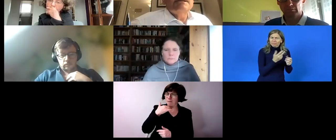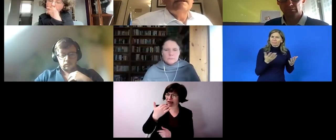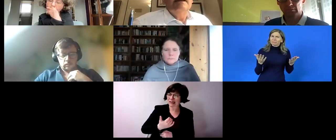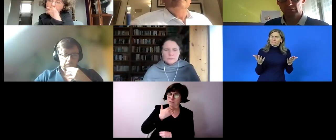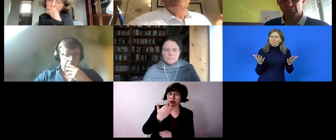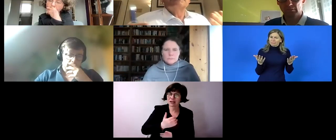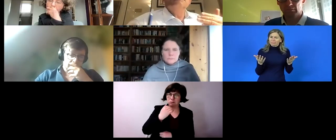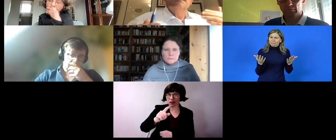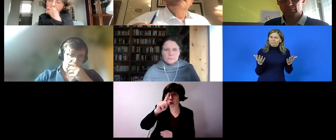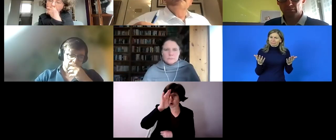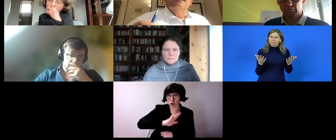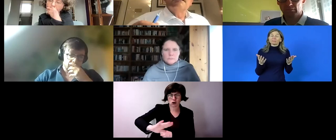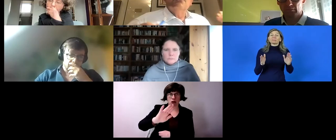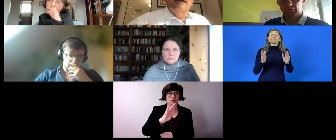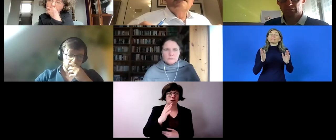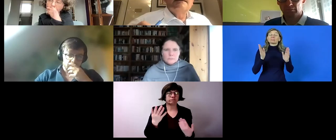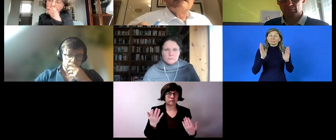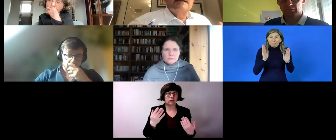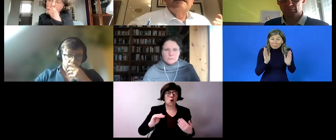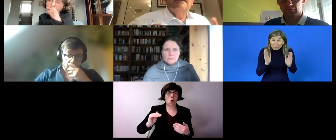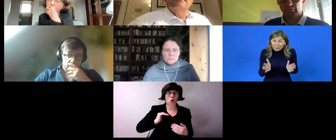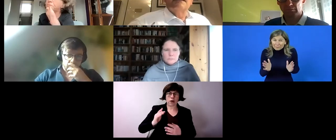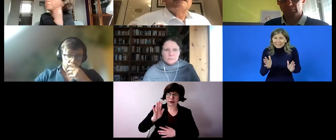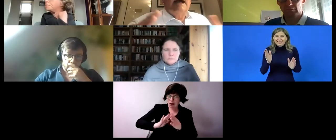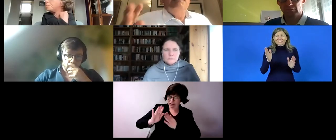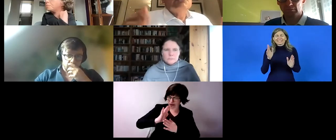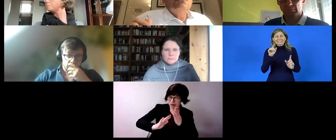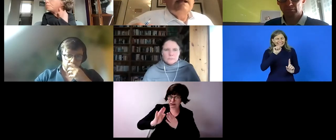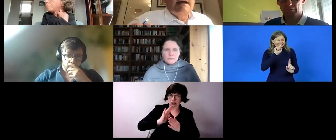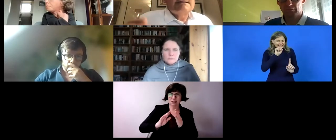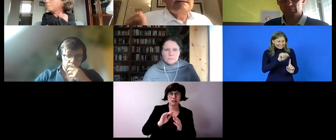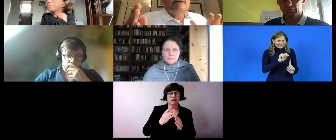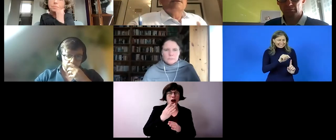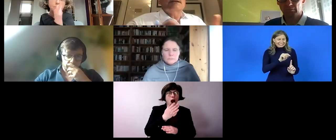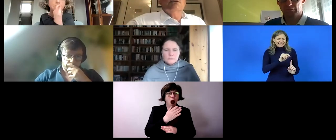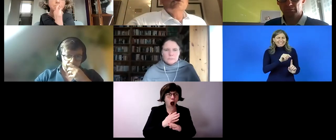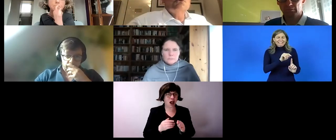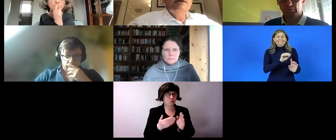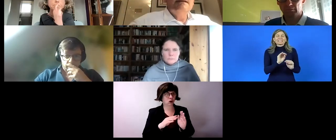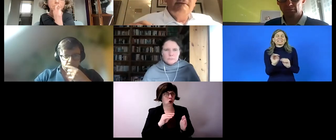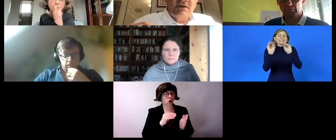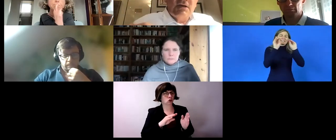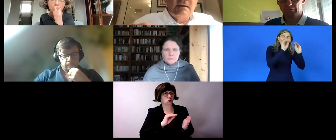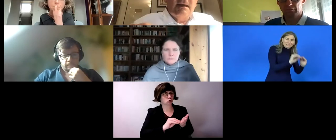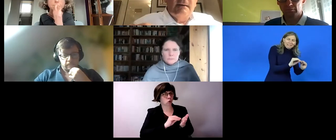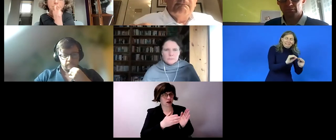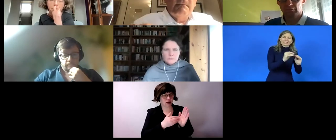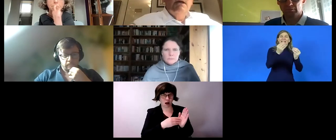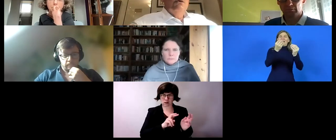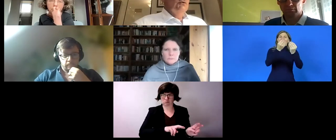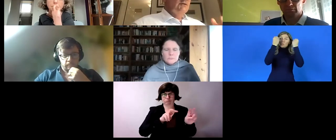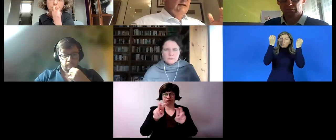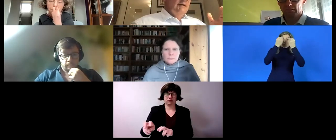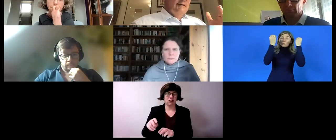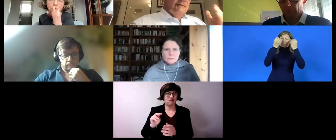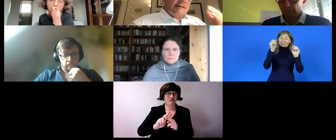to integrate that orientation into the educational system because we